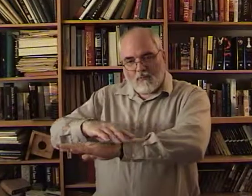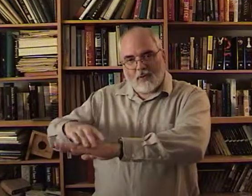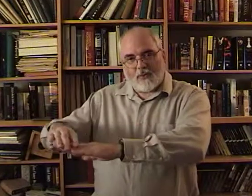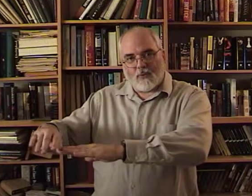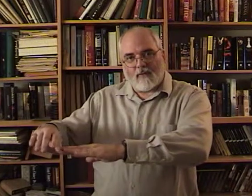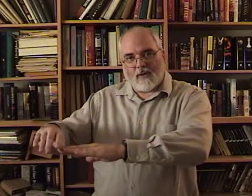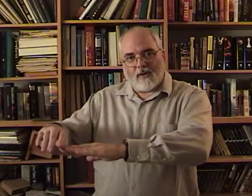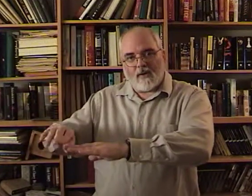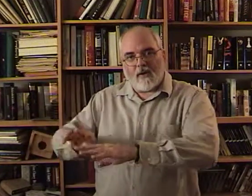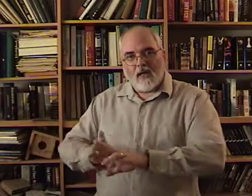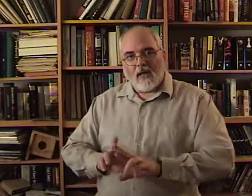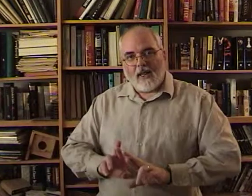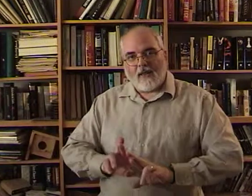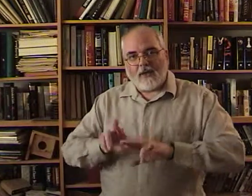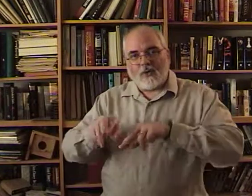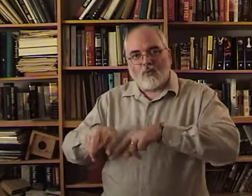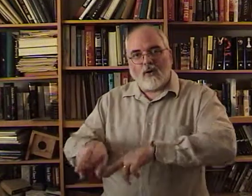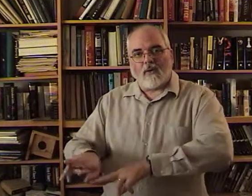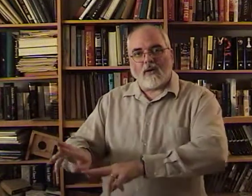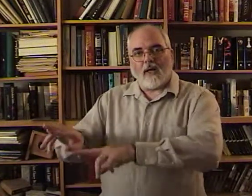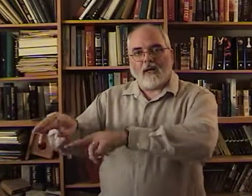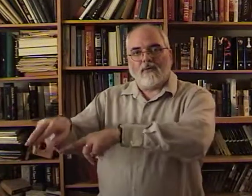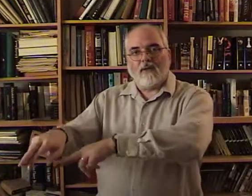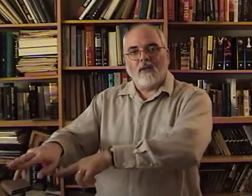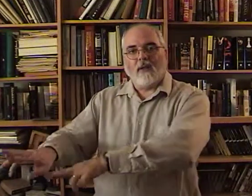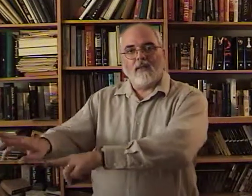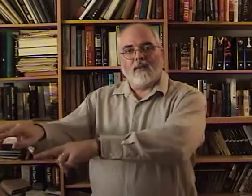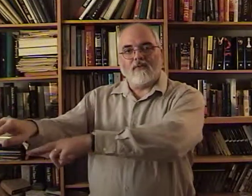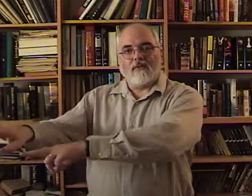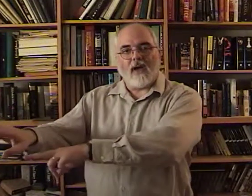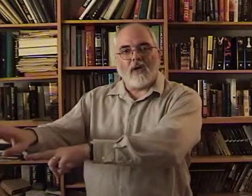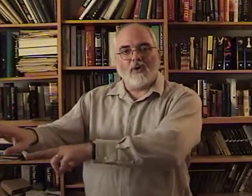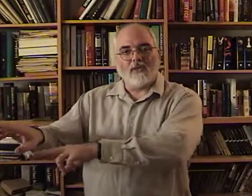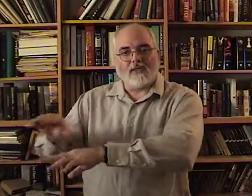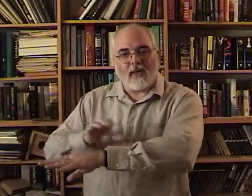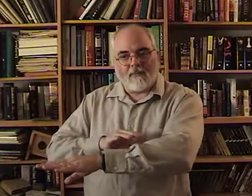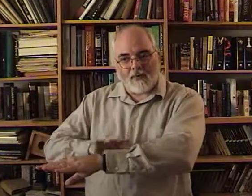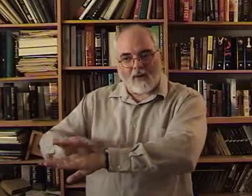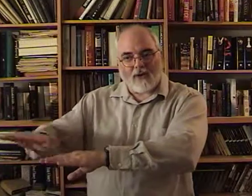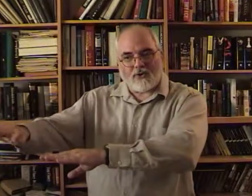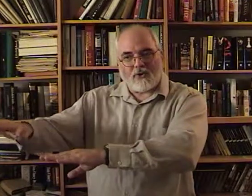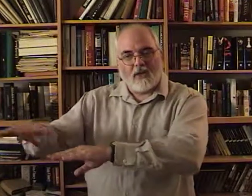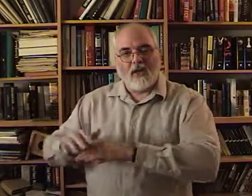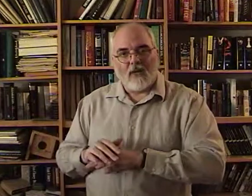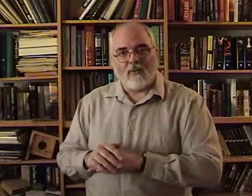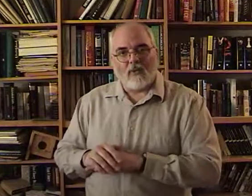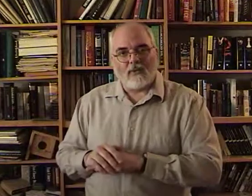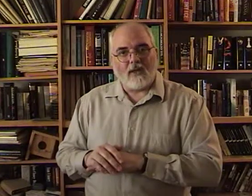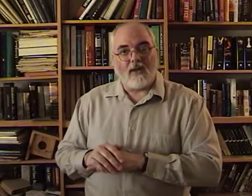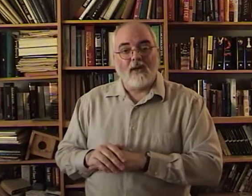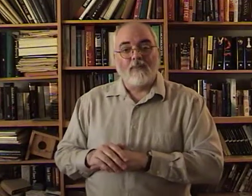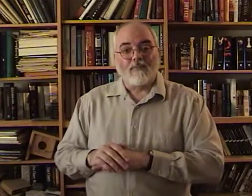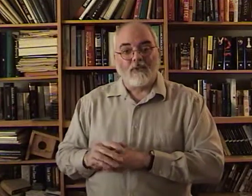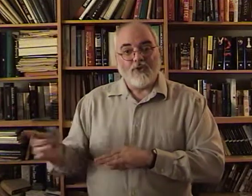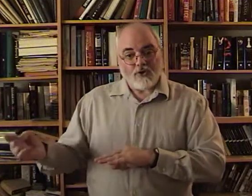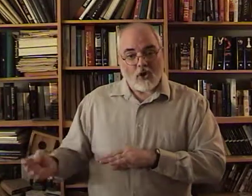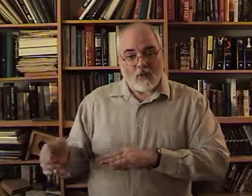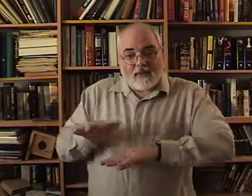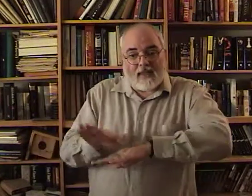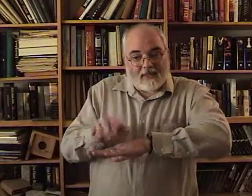built the river here. That your river kind of. Then follows the same direction. Of what was there. Showing that